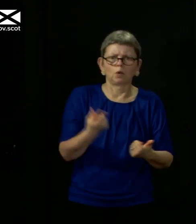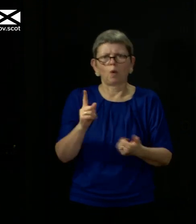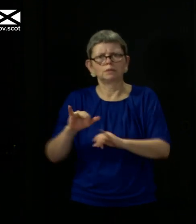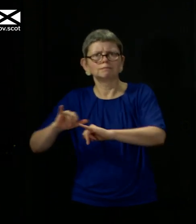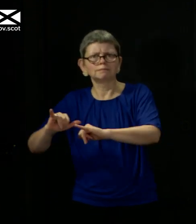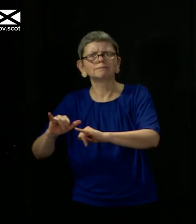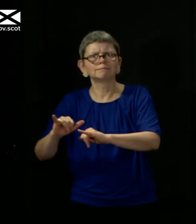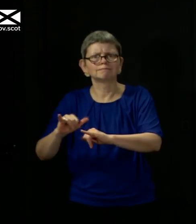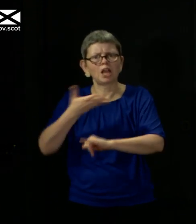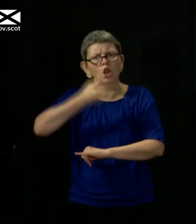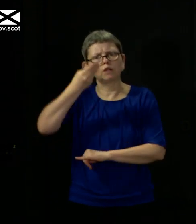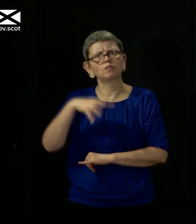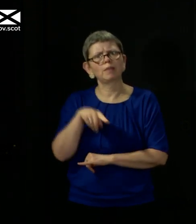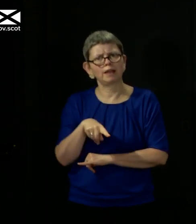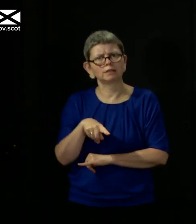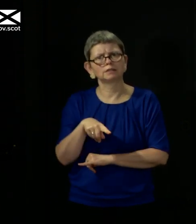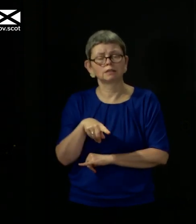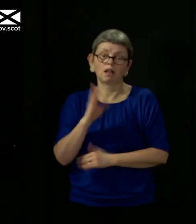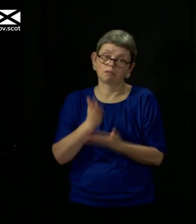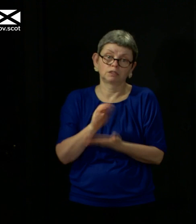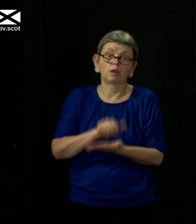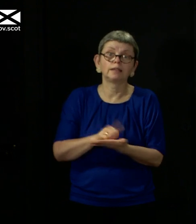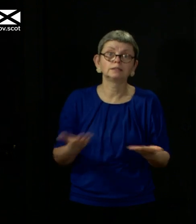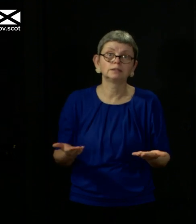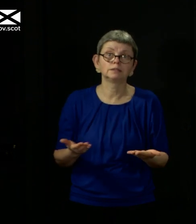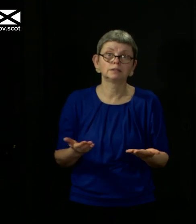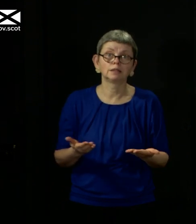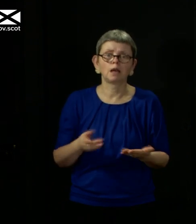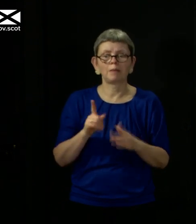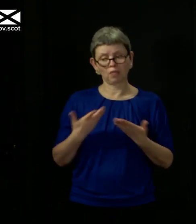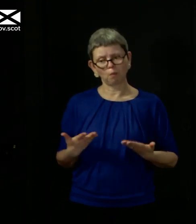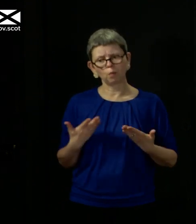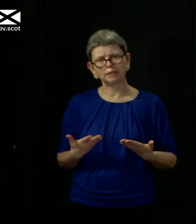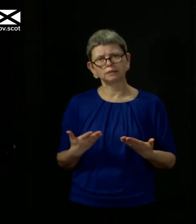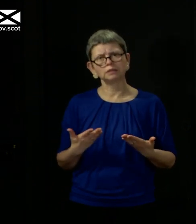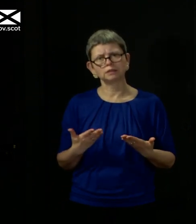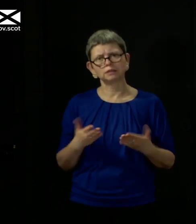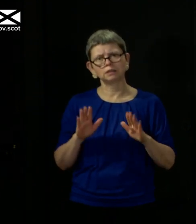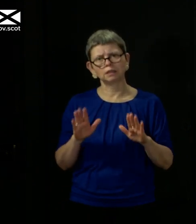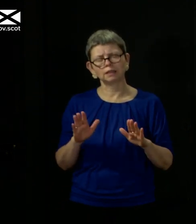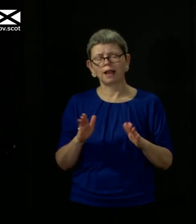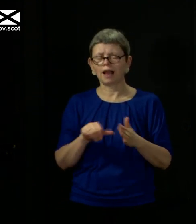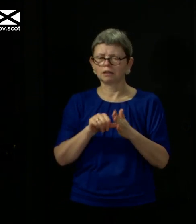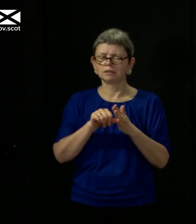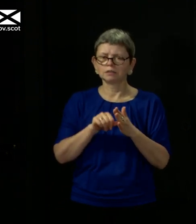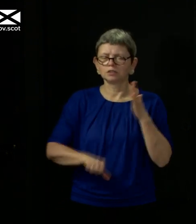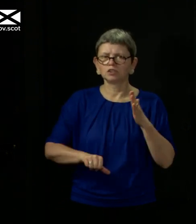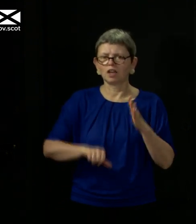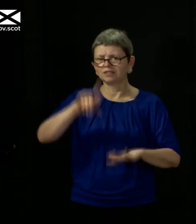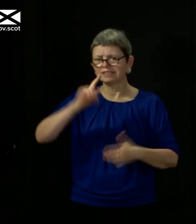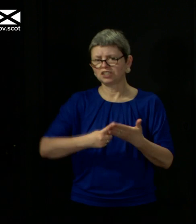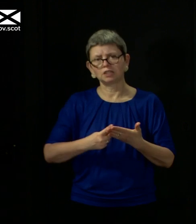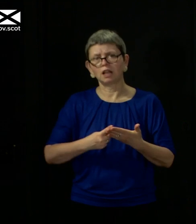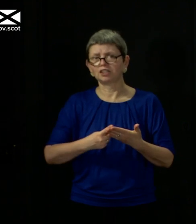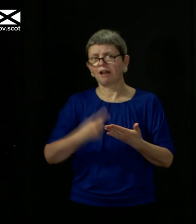lessons from that. And as I say, that is right and proper. But for now, most, in many ways, the toughest decisions still lie